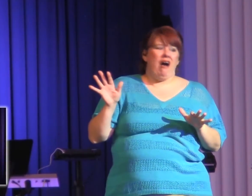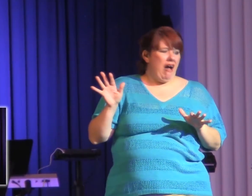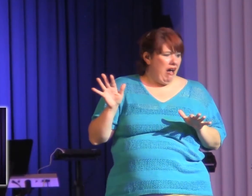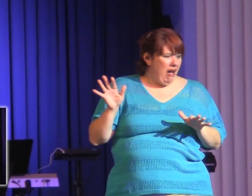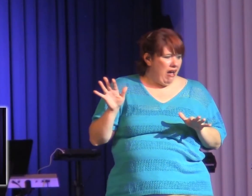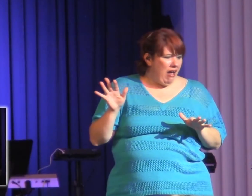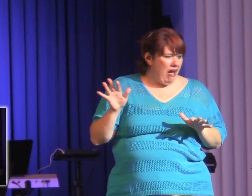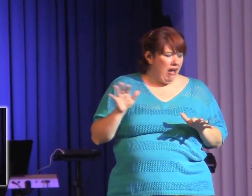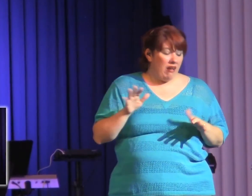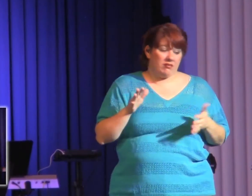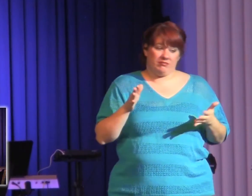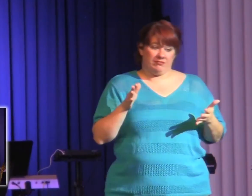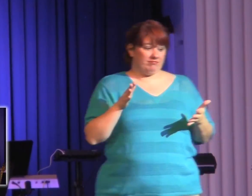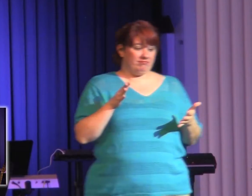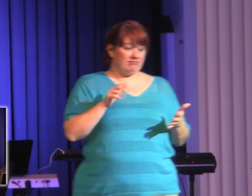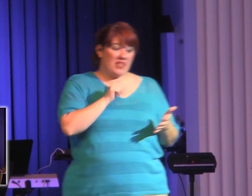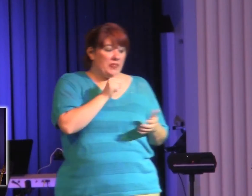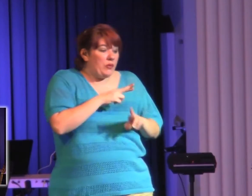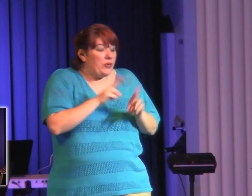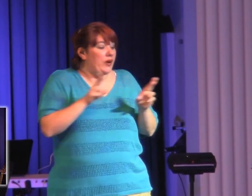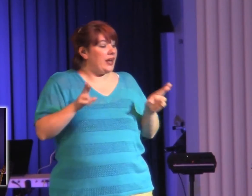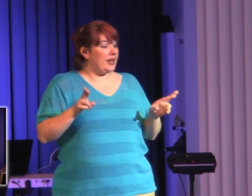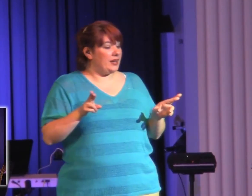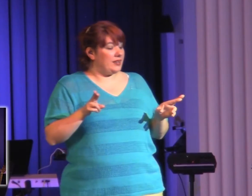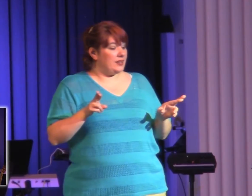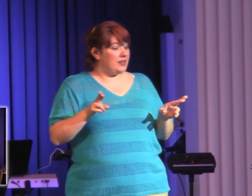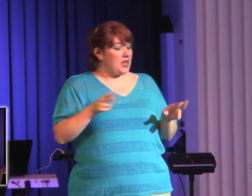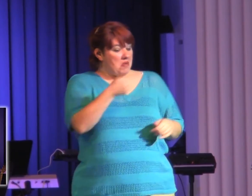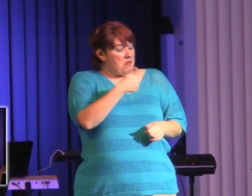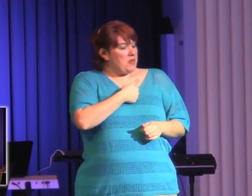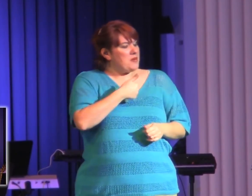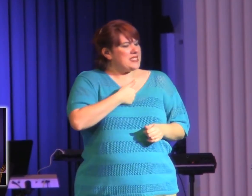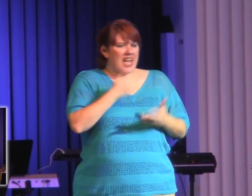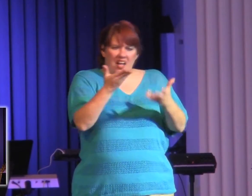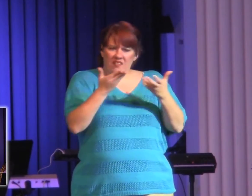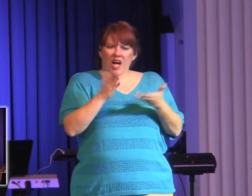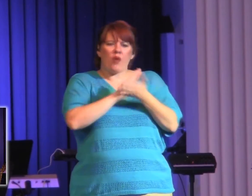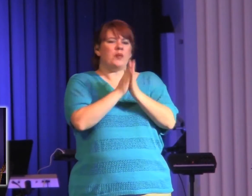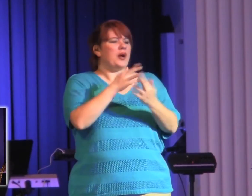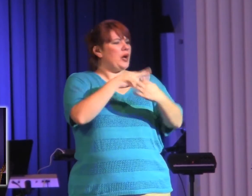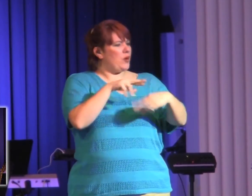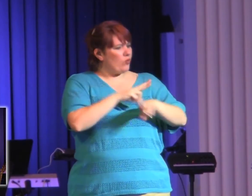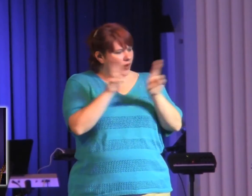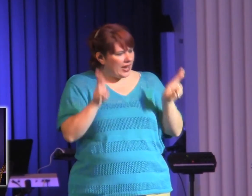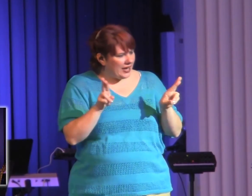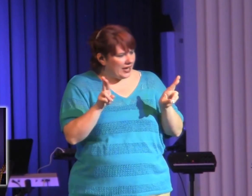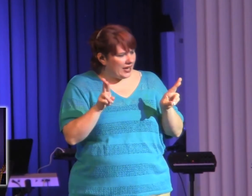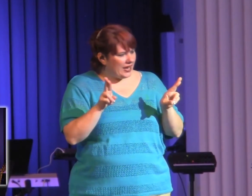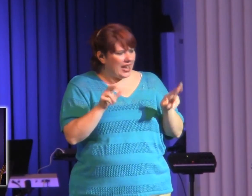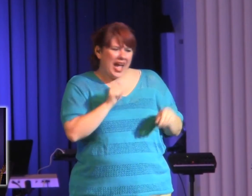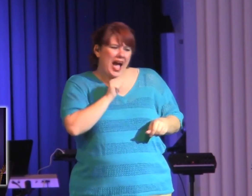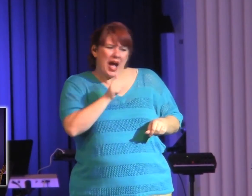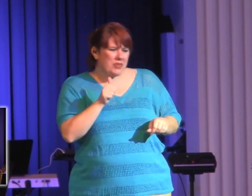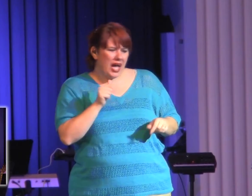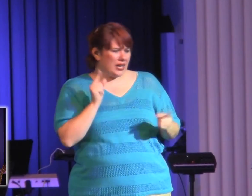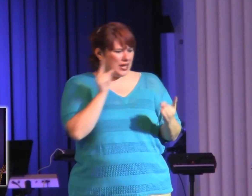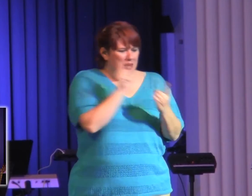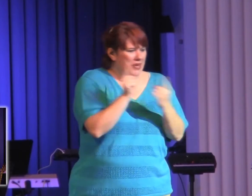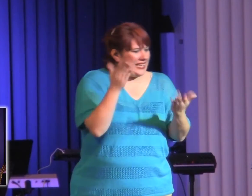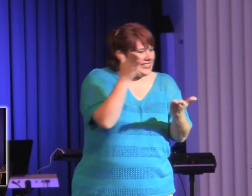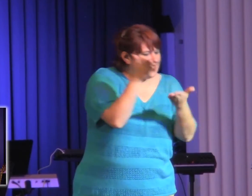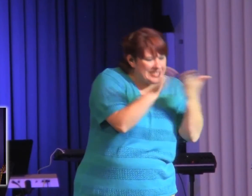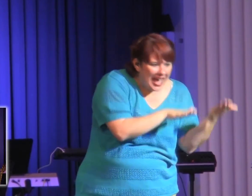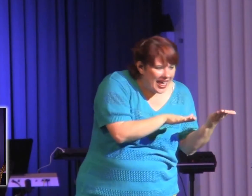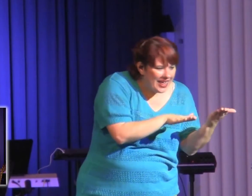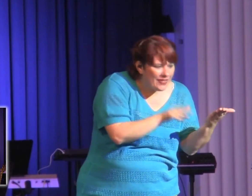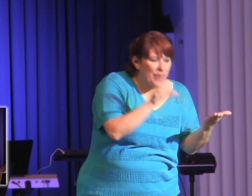thing. I want to be ready for when we step over. Boom. I'm not going to meet death head on. I'm not going to meet death. I'm going meet Jesus. See, that's